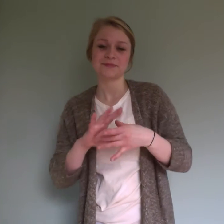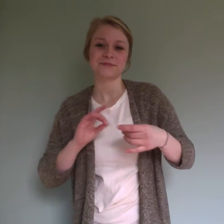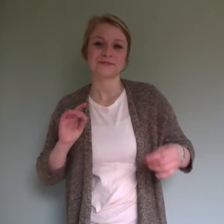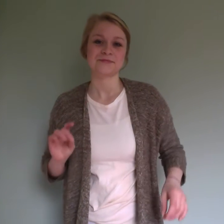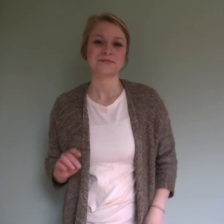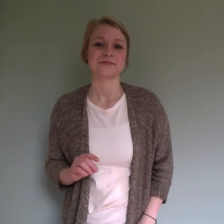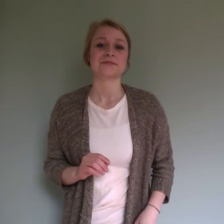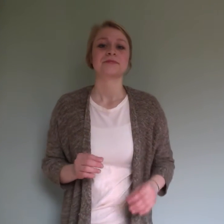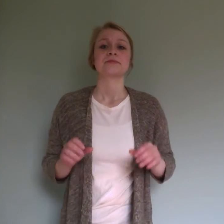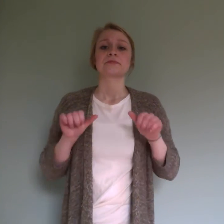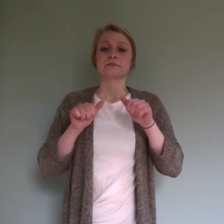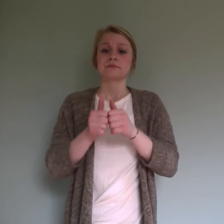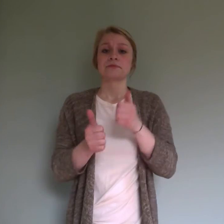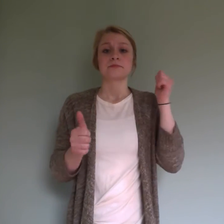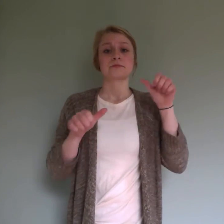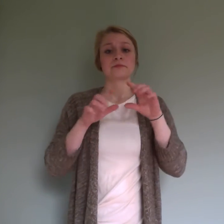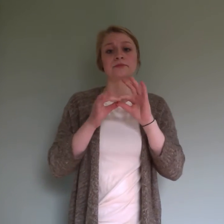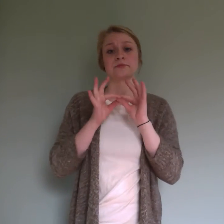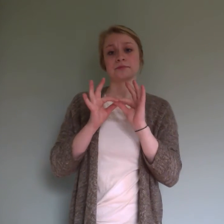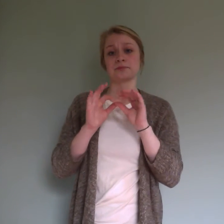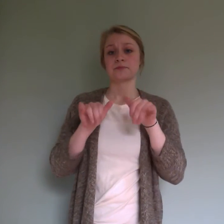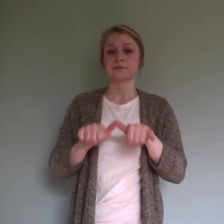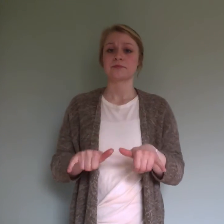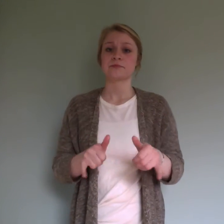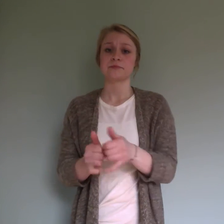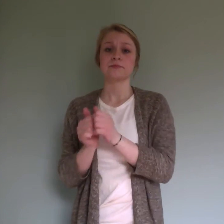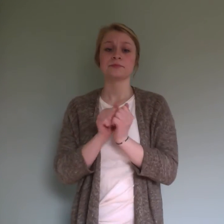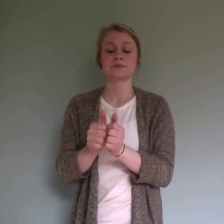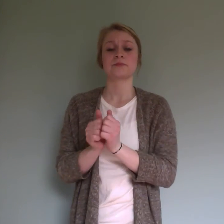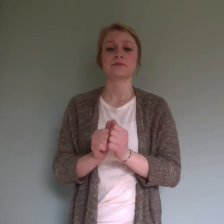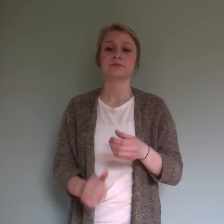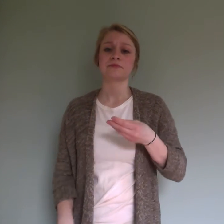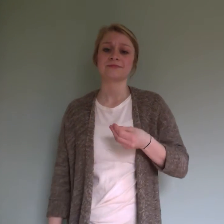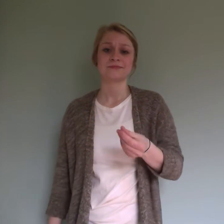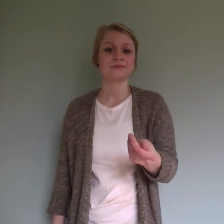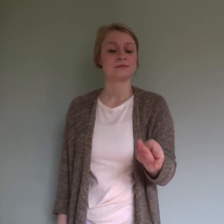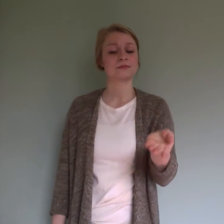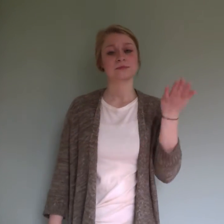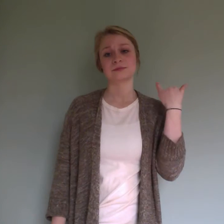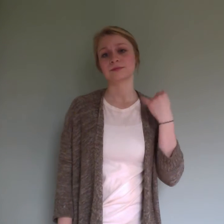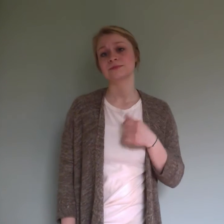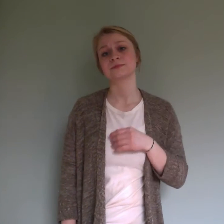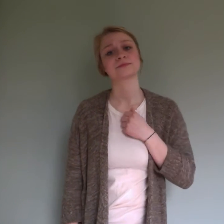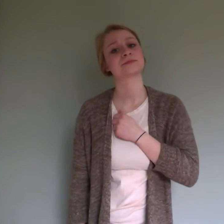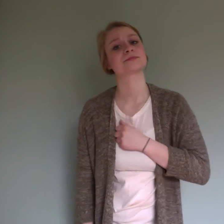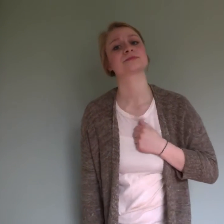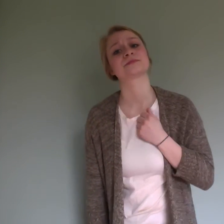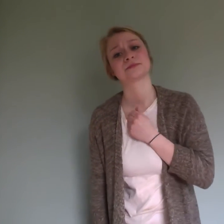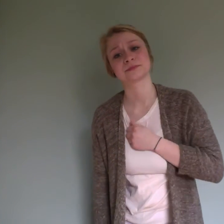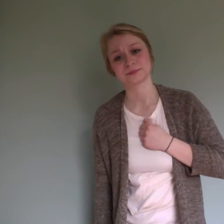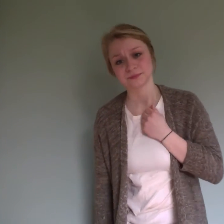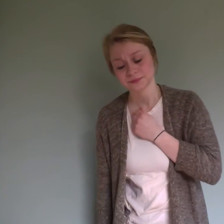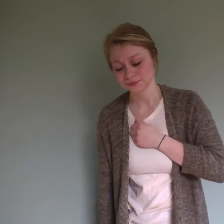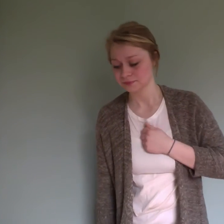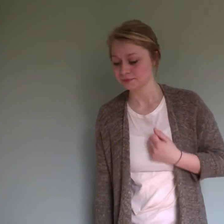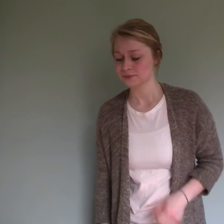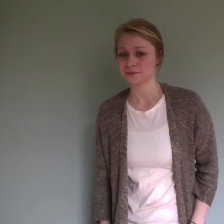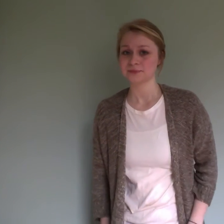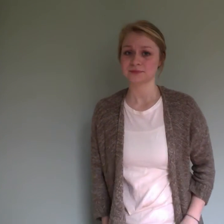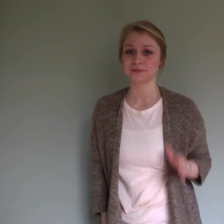Most of my boys are with me Some are still out seeking glory And some I had to leave behind My my brother I'm still savvy